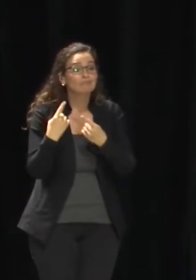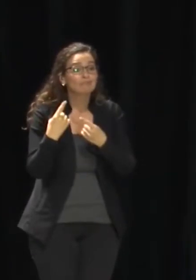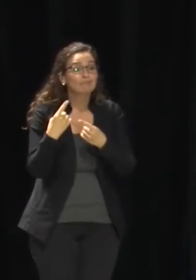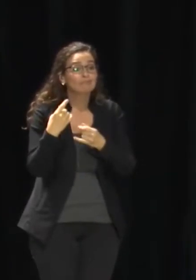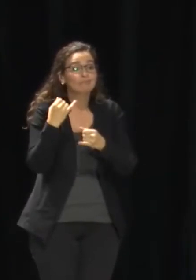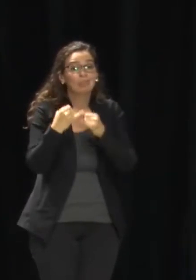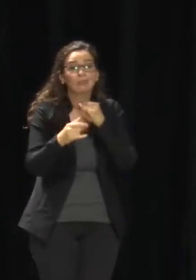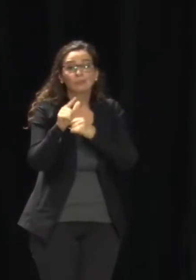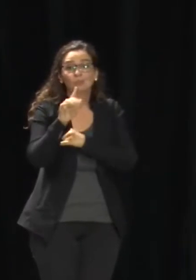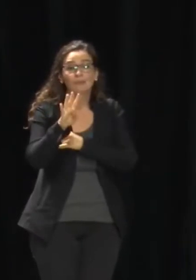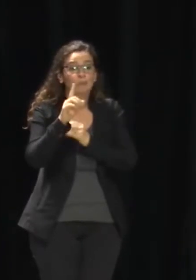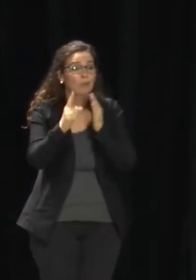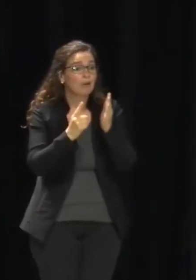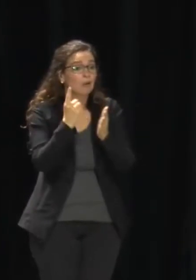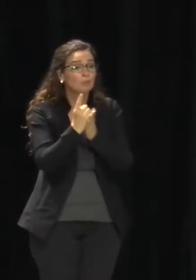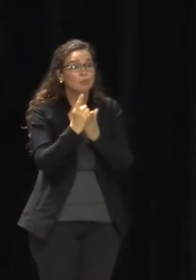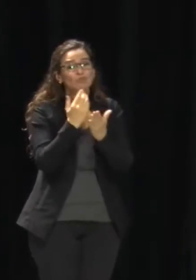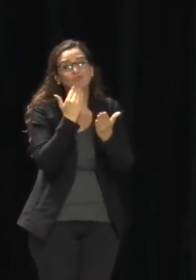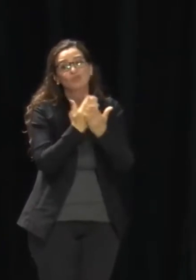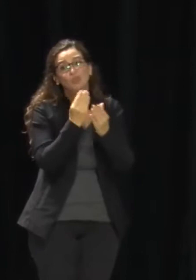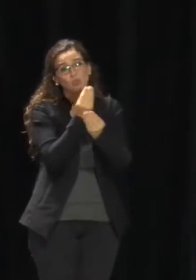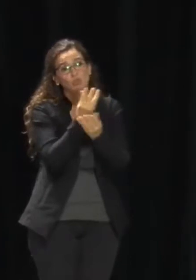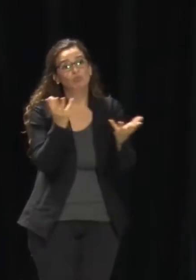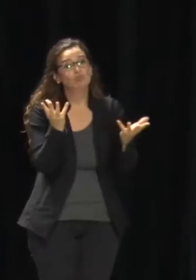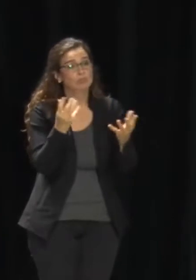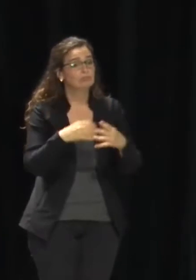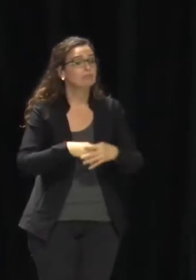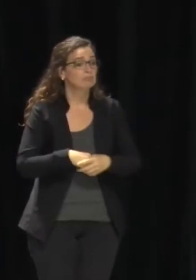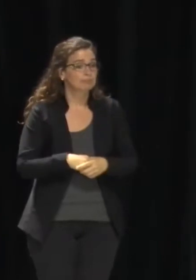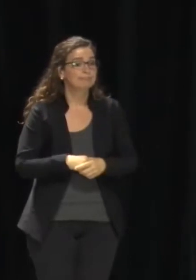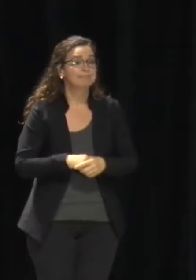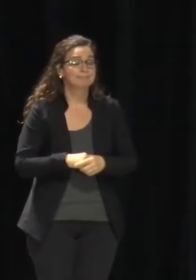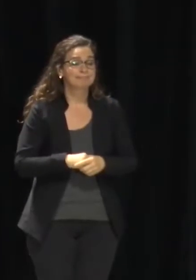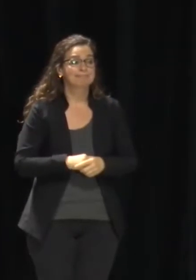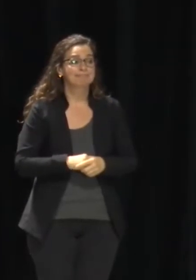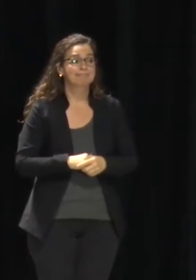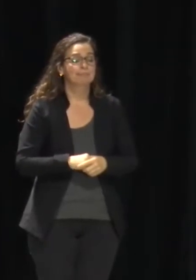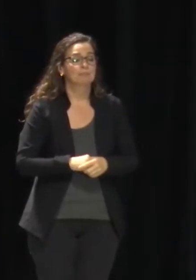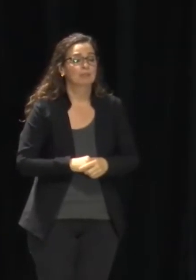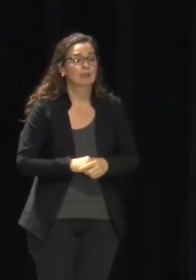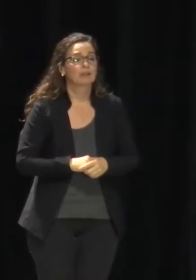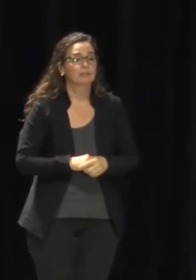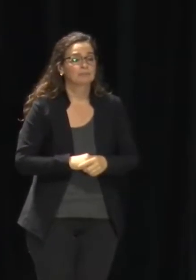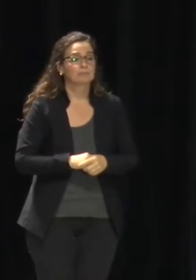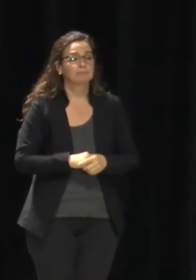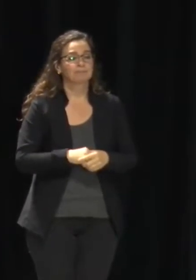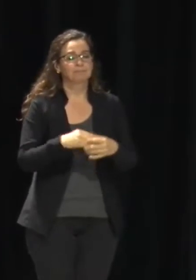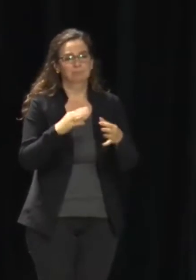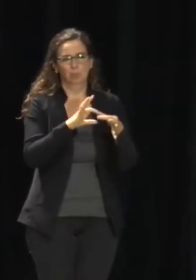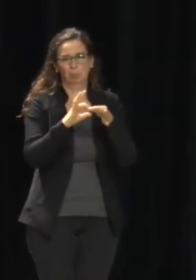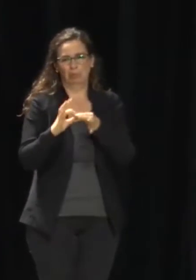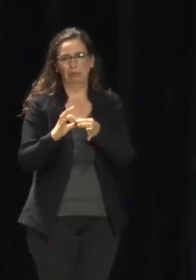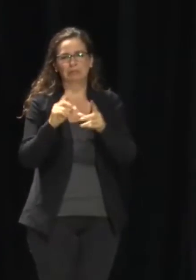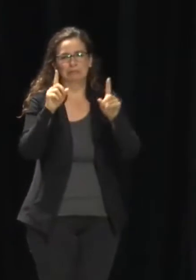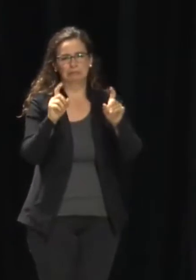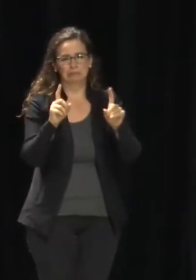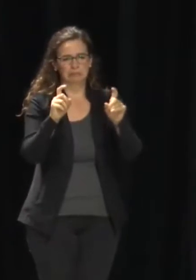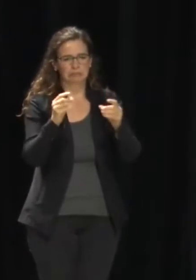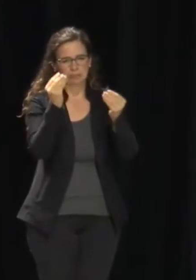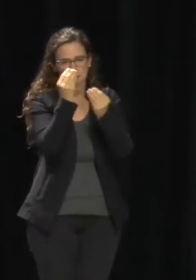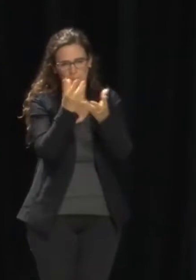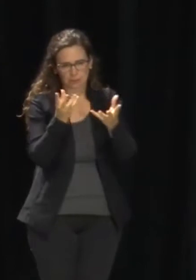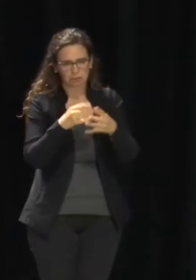really good news there. Looking at tests, we've received 1